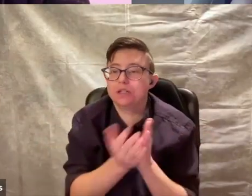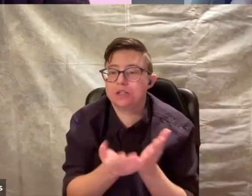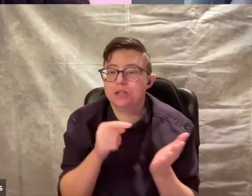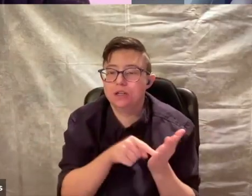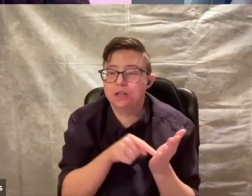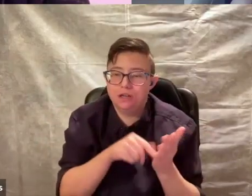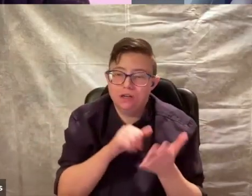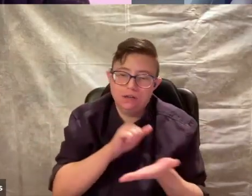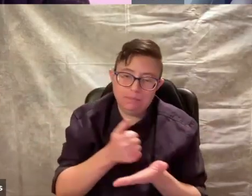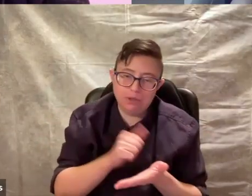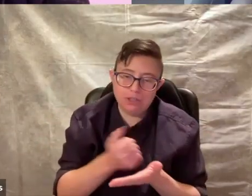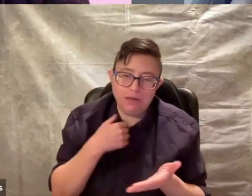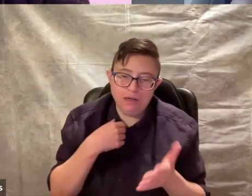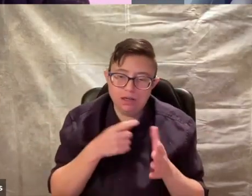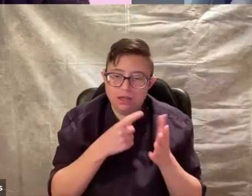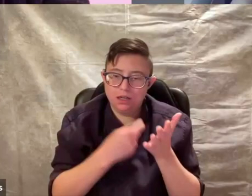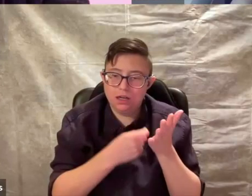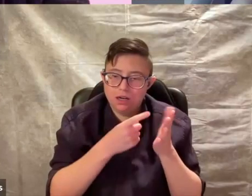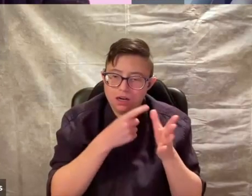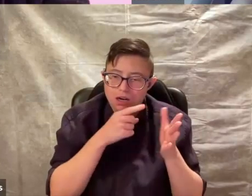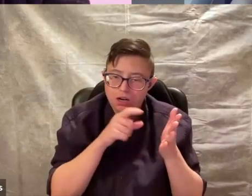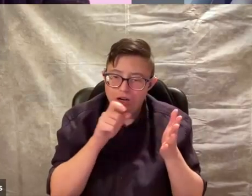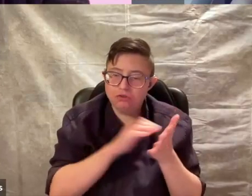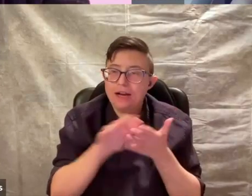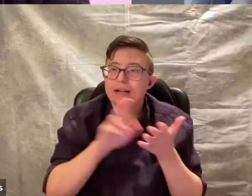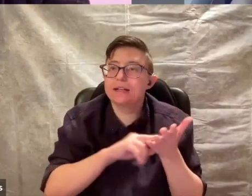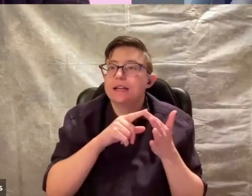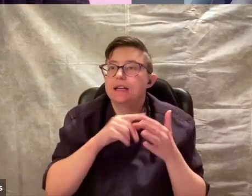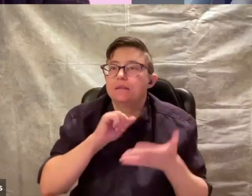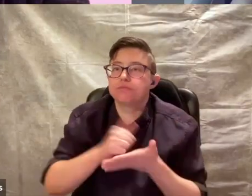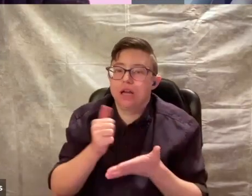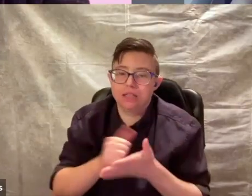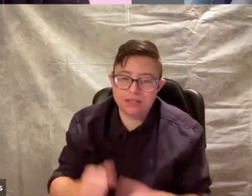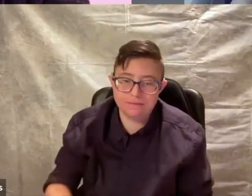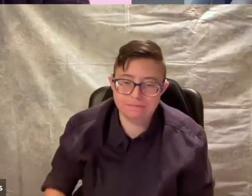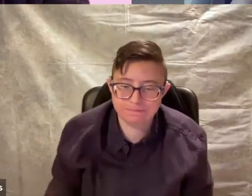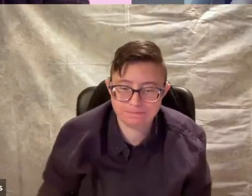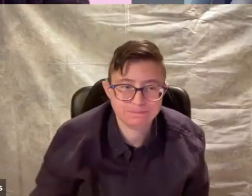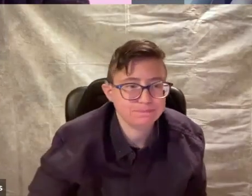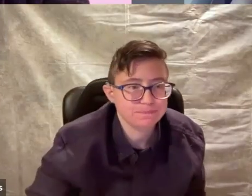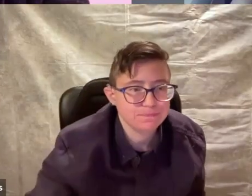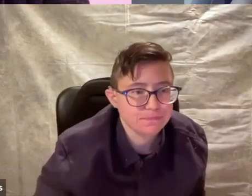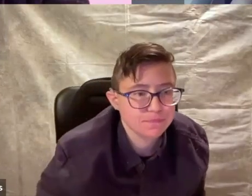parrots. Published by Arachne Press.